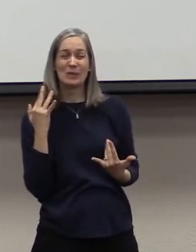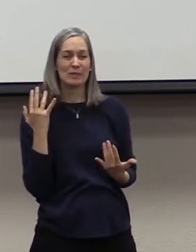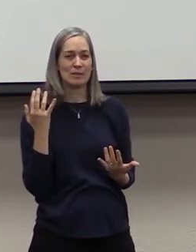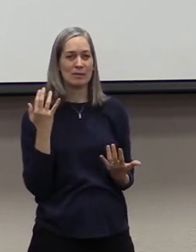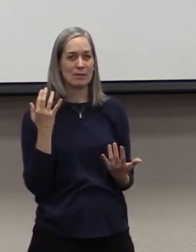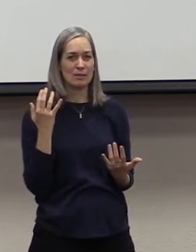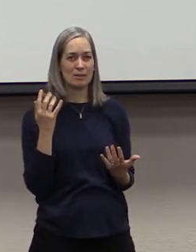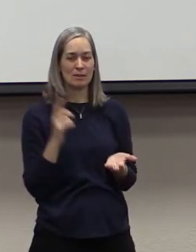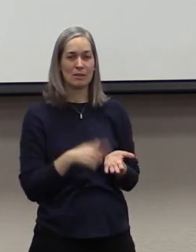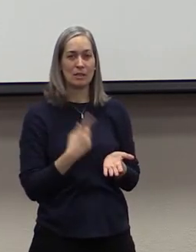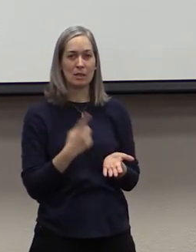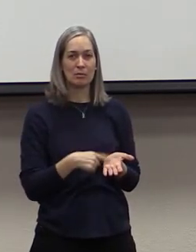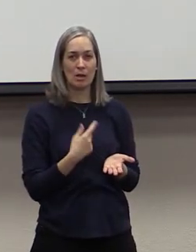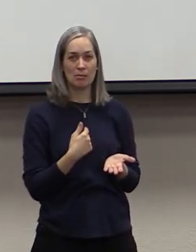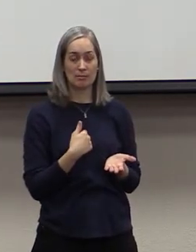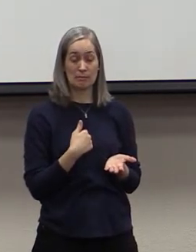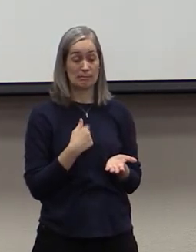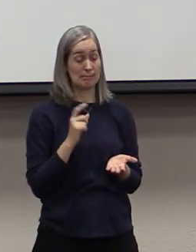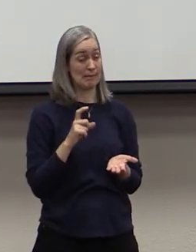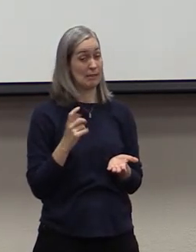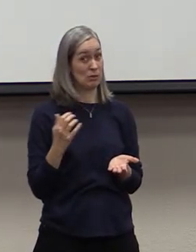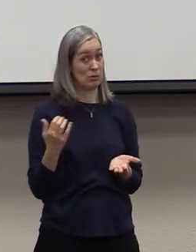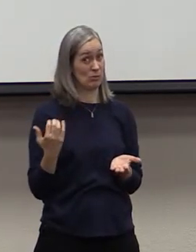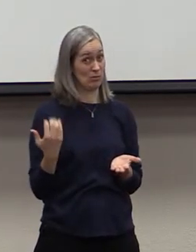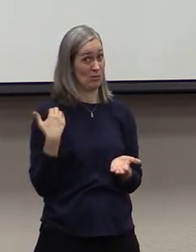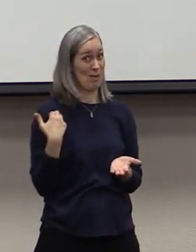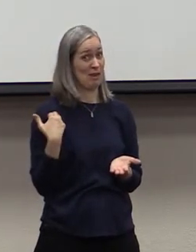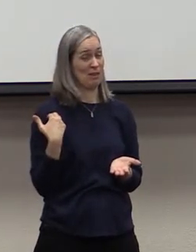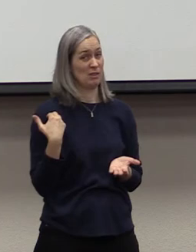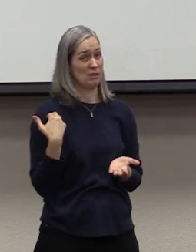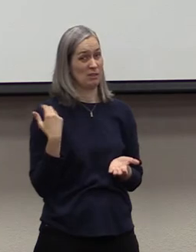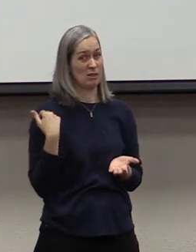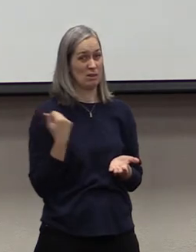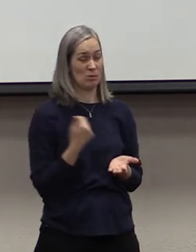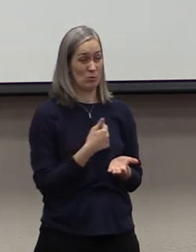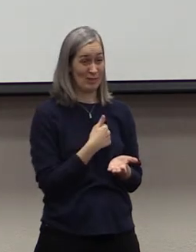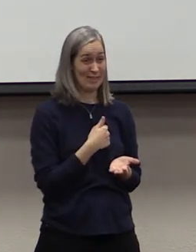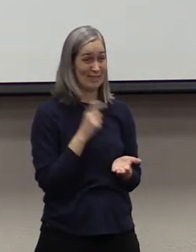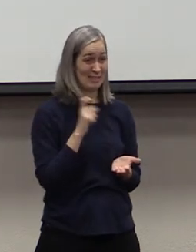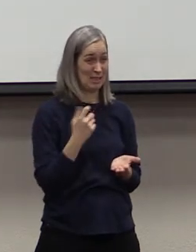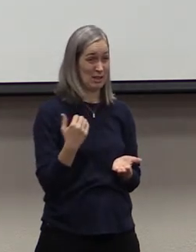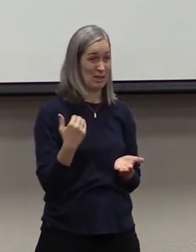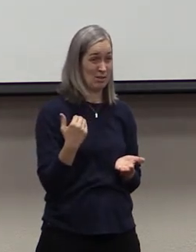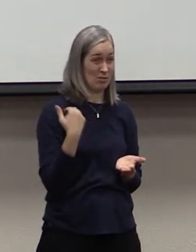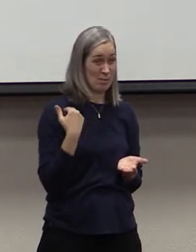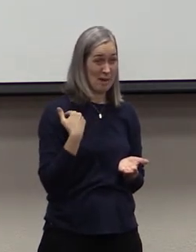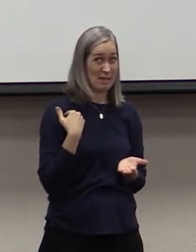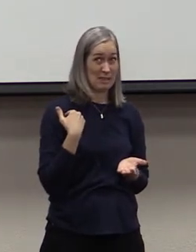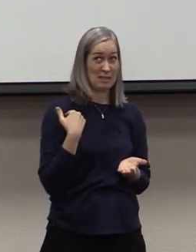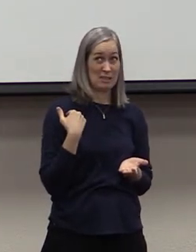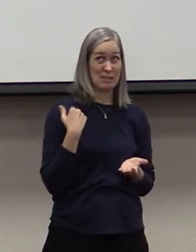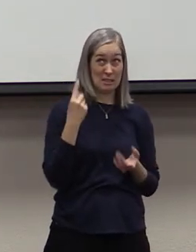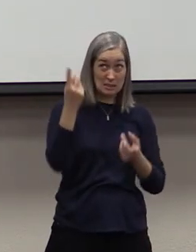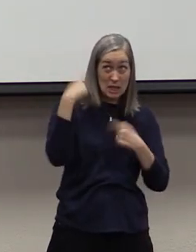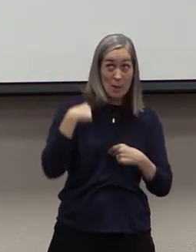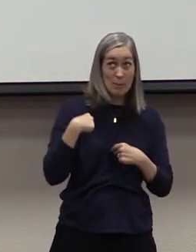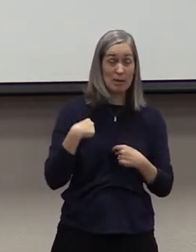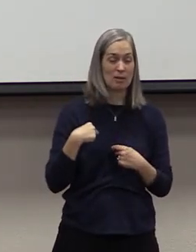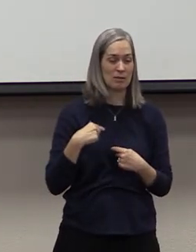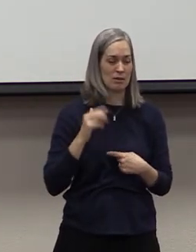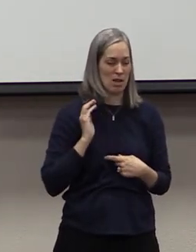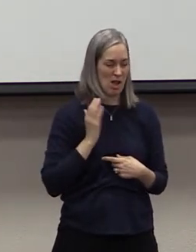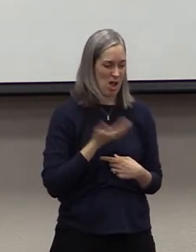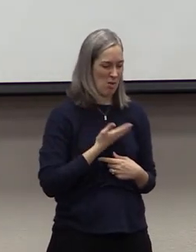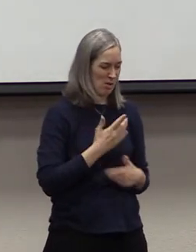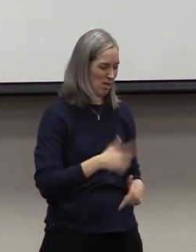There are times that I need to be reminded of that. There are times where we need to be reminded of that. Where the stress and the